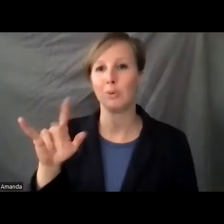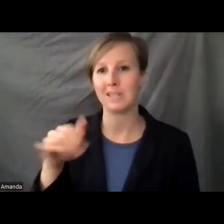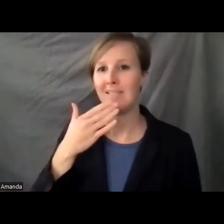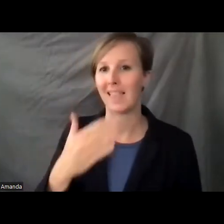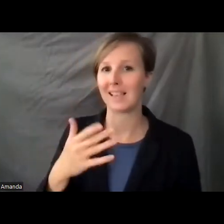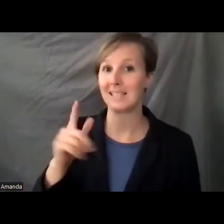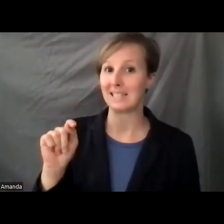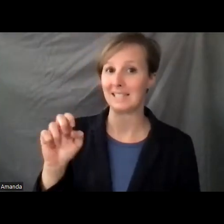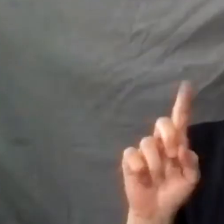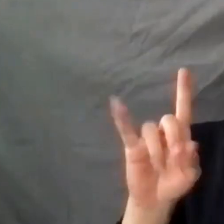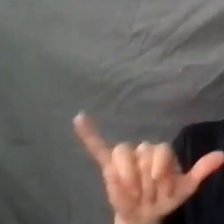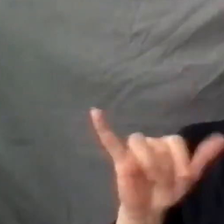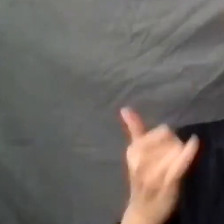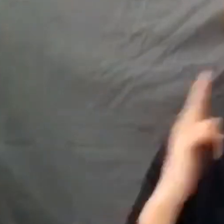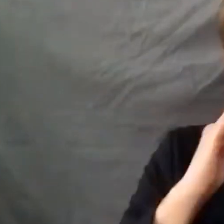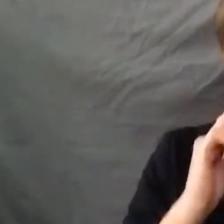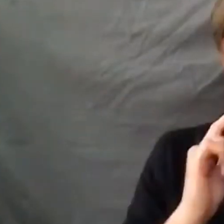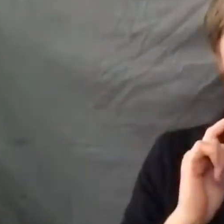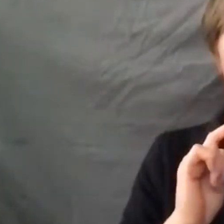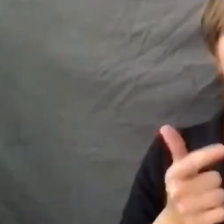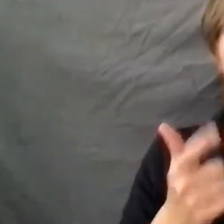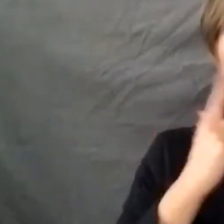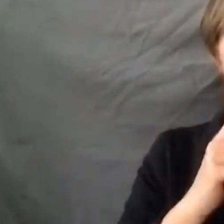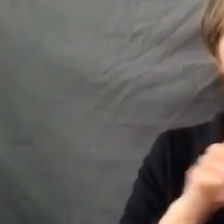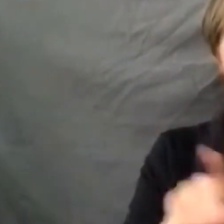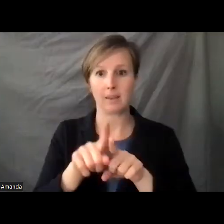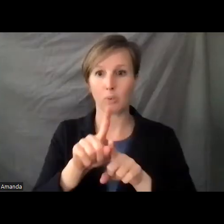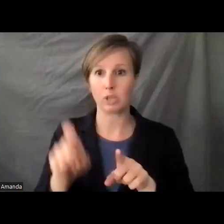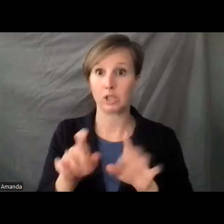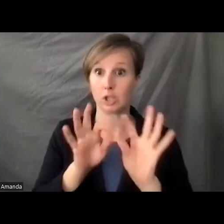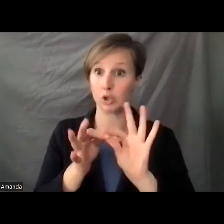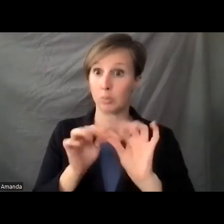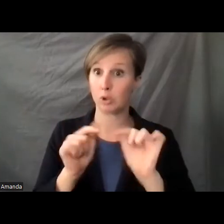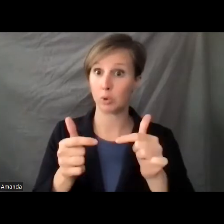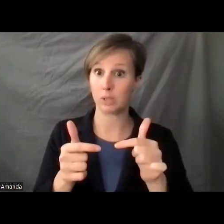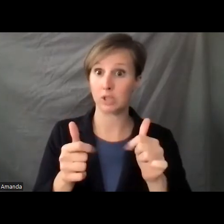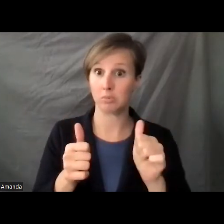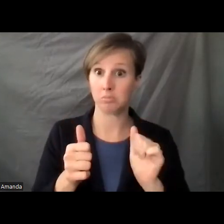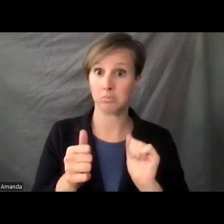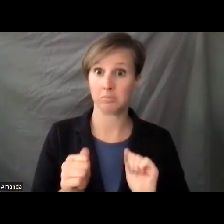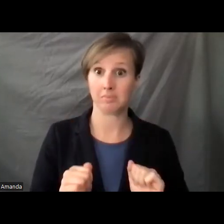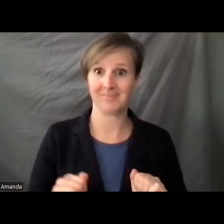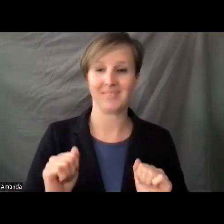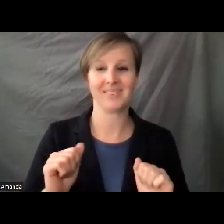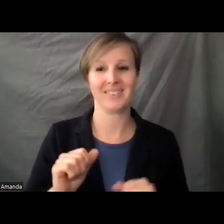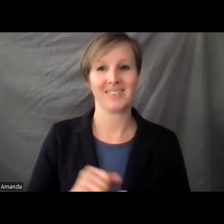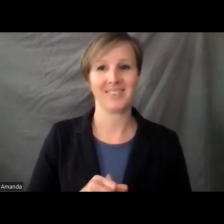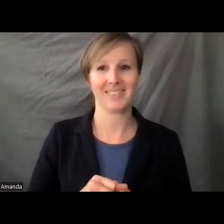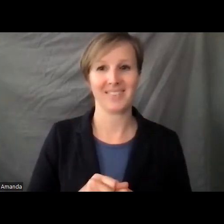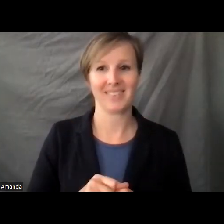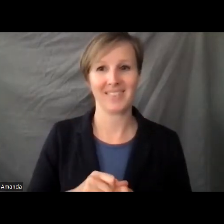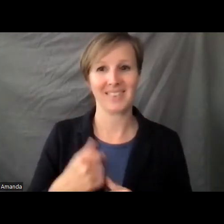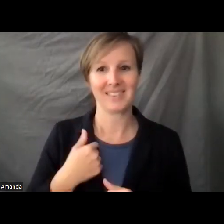Teddy will turn things over to you for the same question. I agree. You know, Social Security is meant to